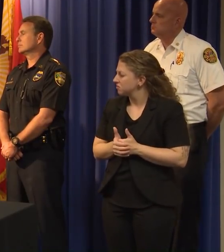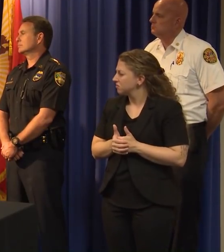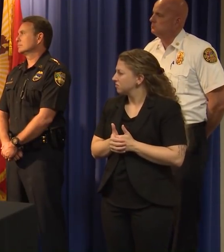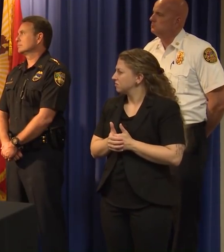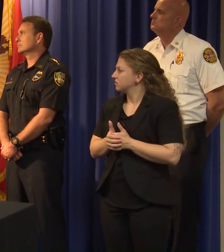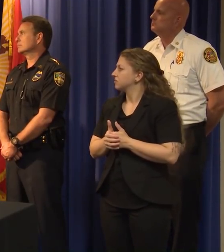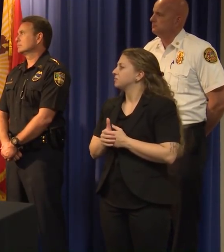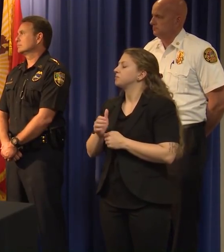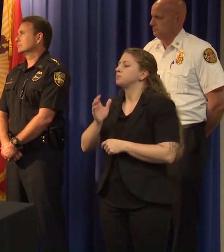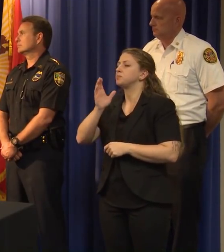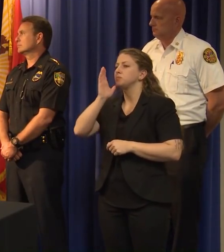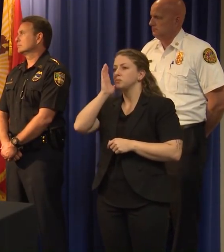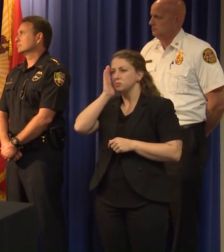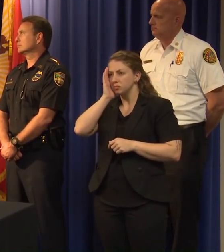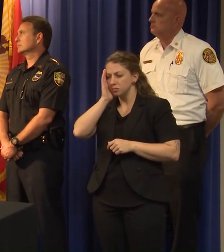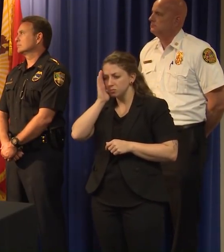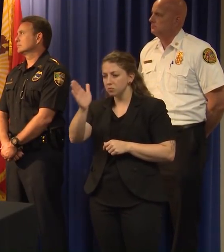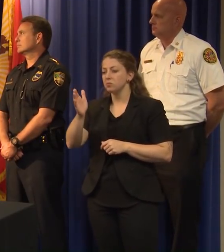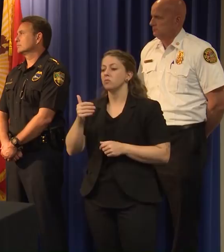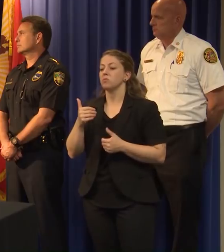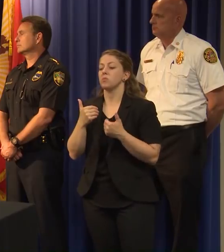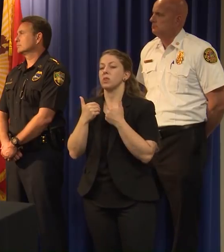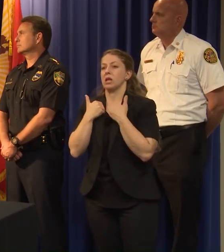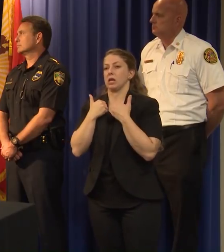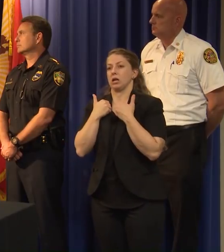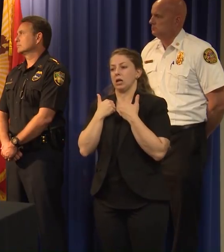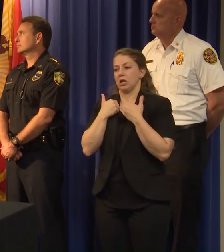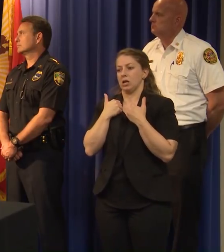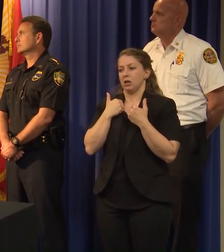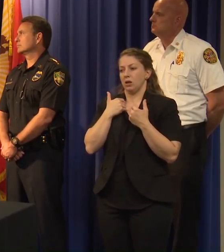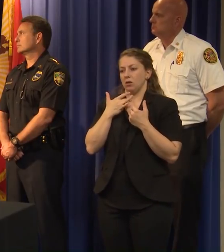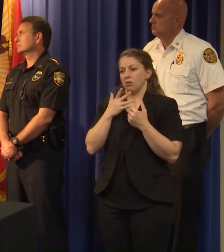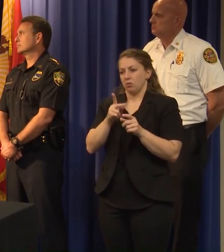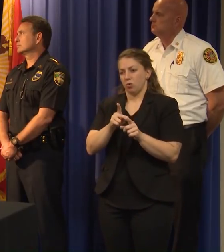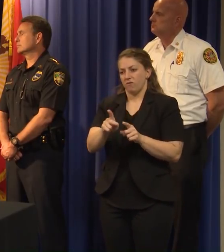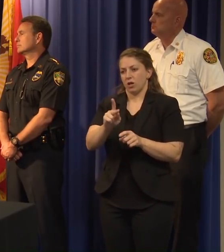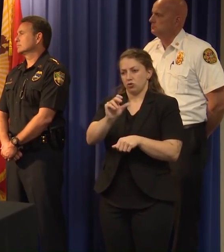We'll have, uh, they'll have professional setup, obviously, with proper.